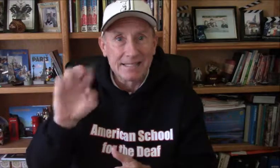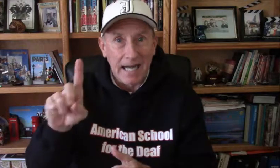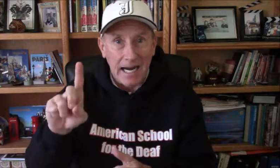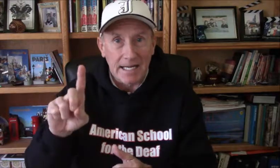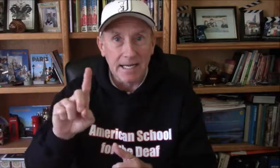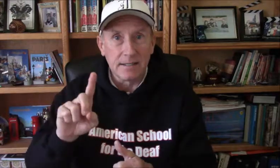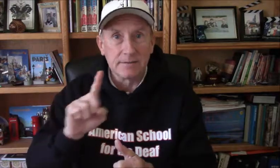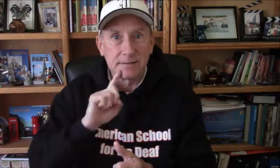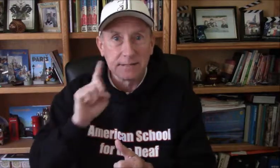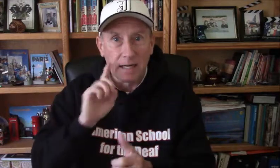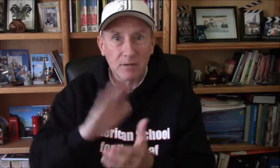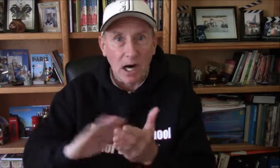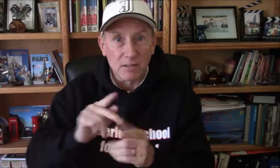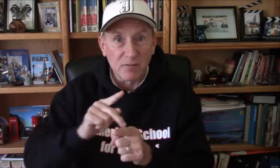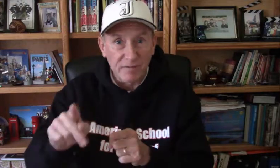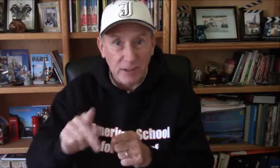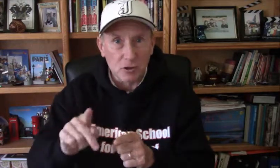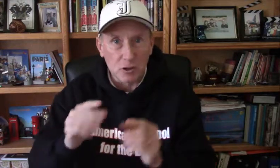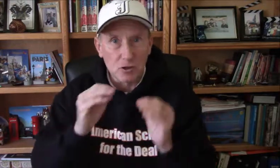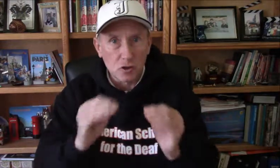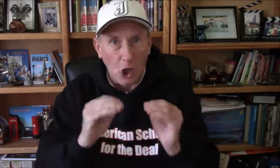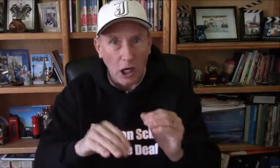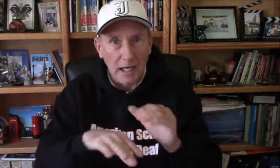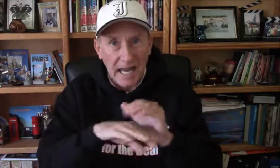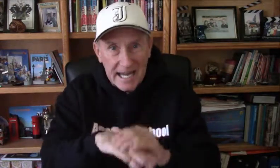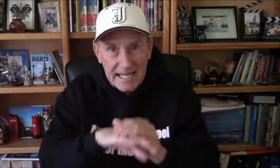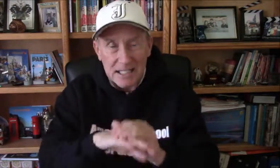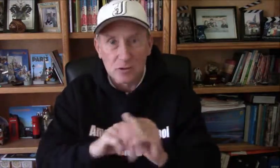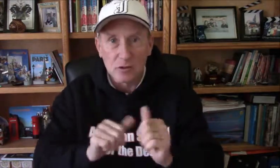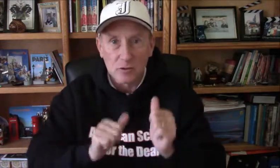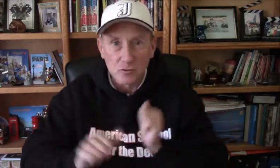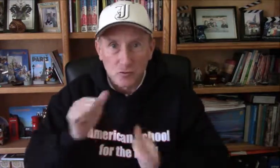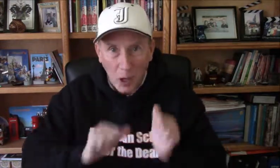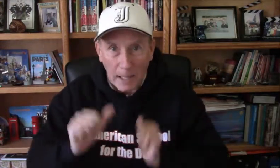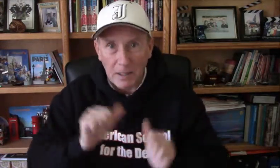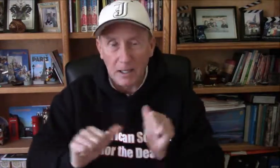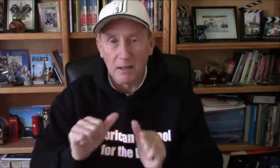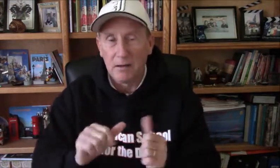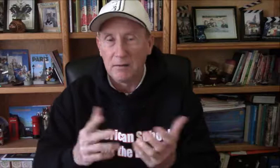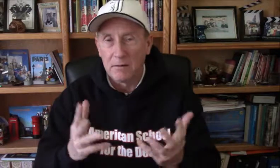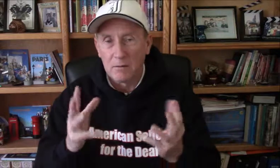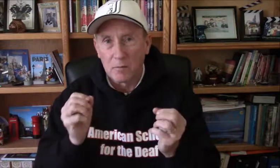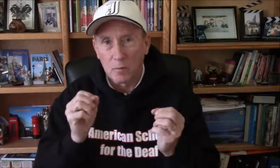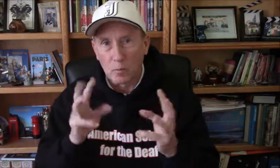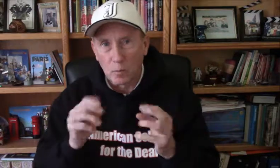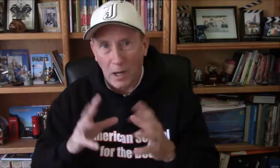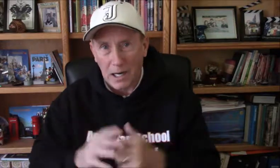He a deaf was deaf professor. He English. Drama. Wow.